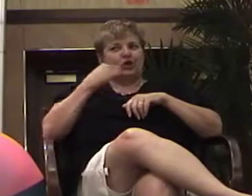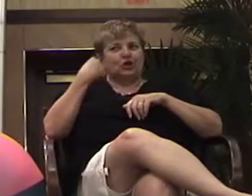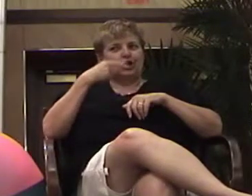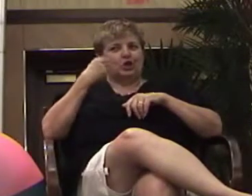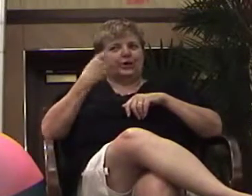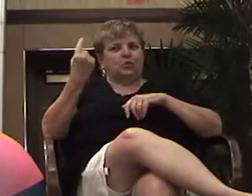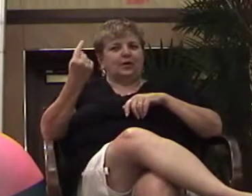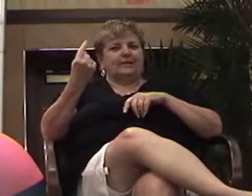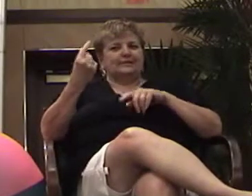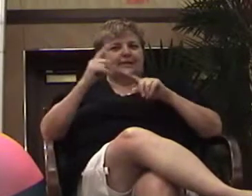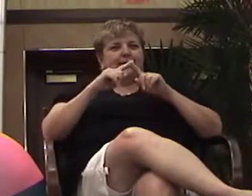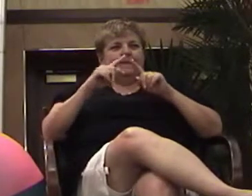everybody else.